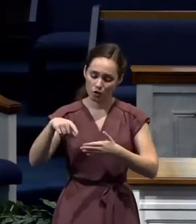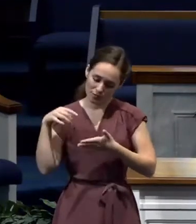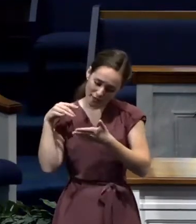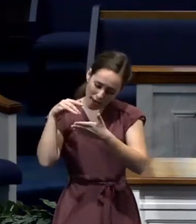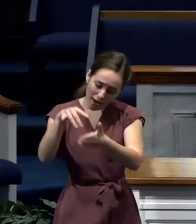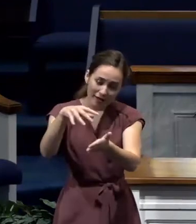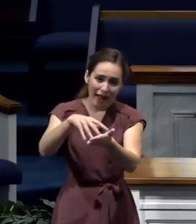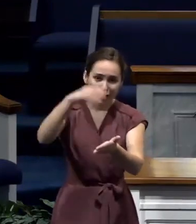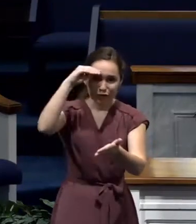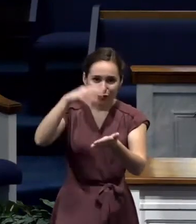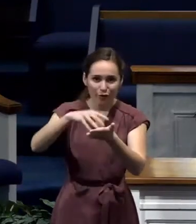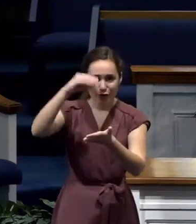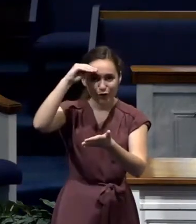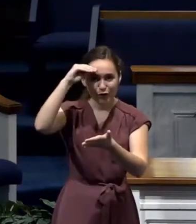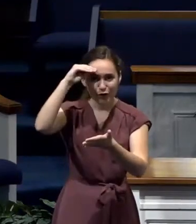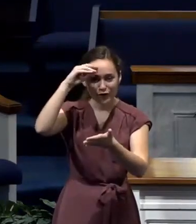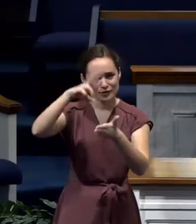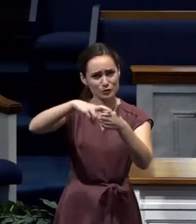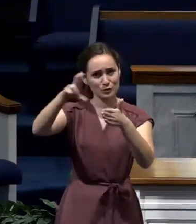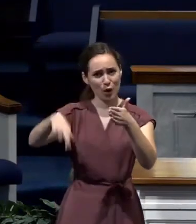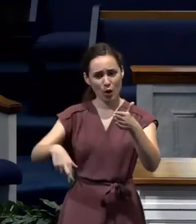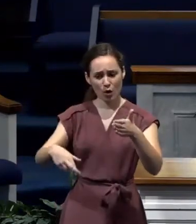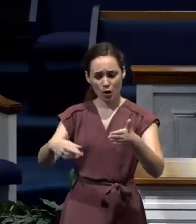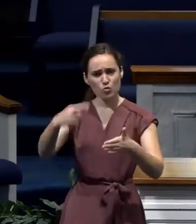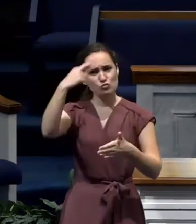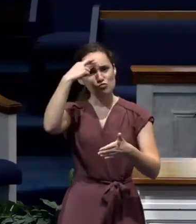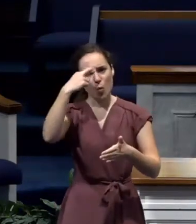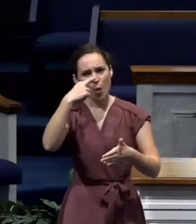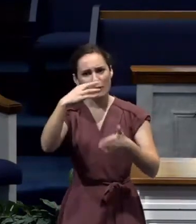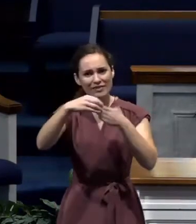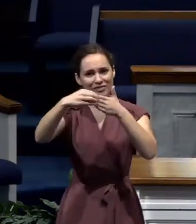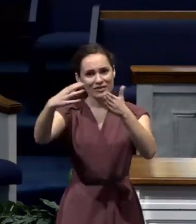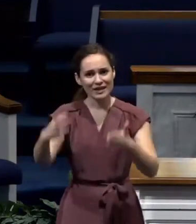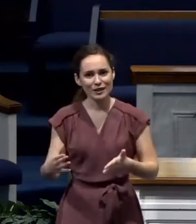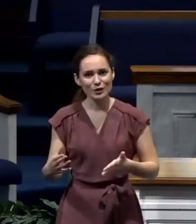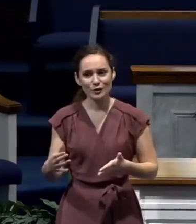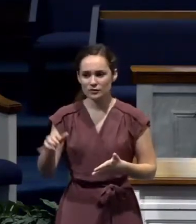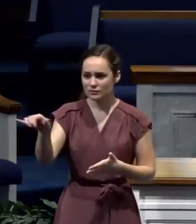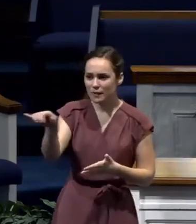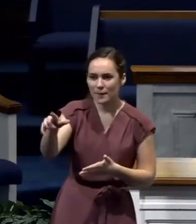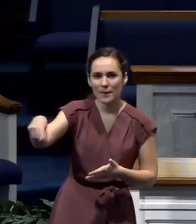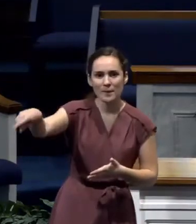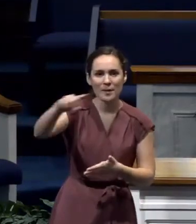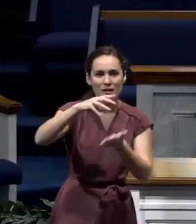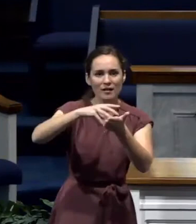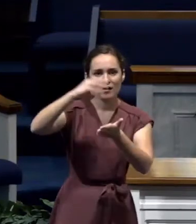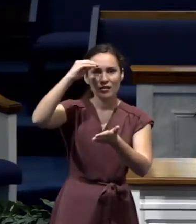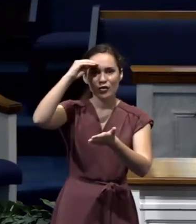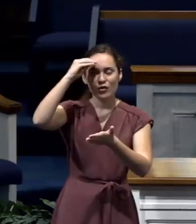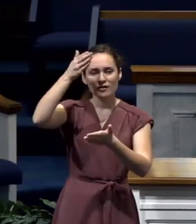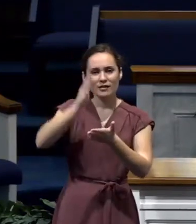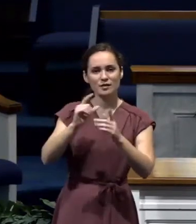And so now you have Roman officials that are learning the message of the word of God. God was